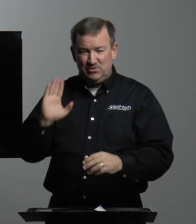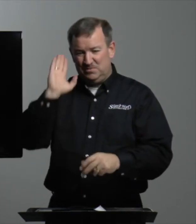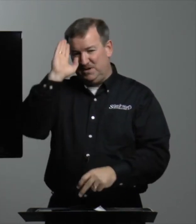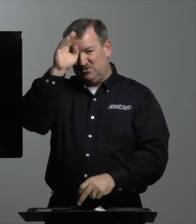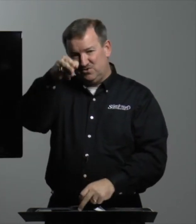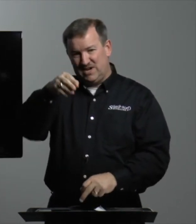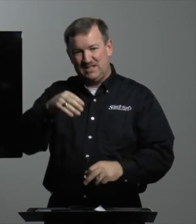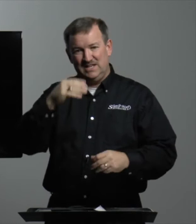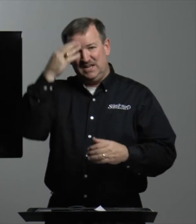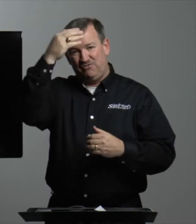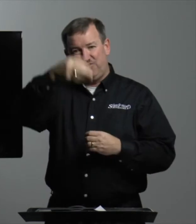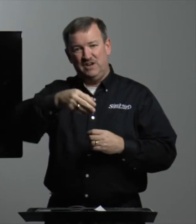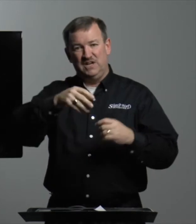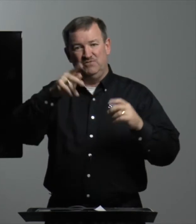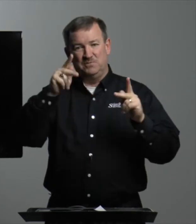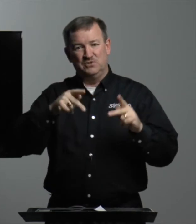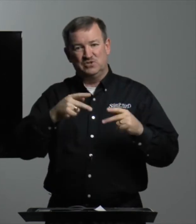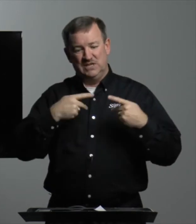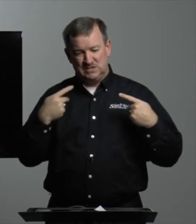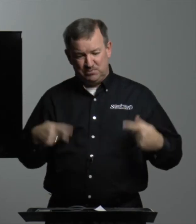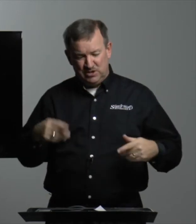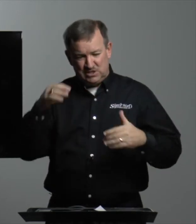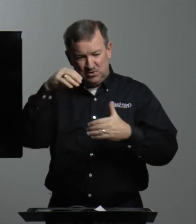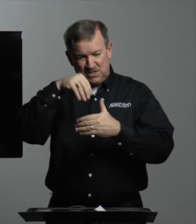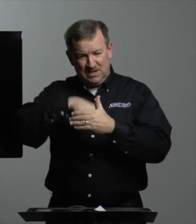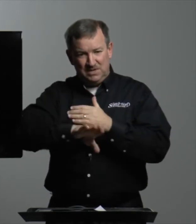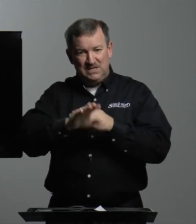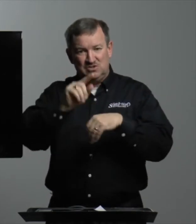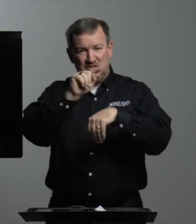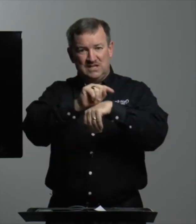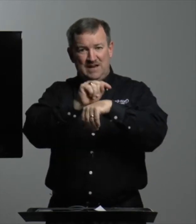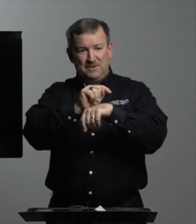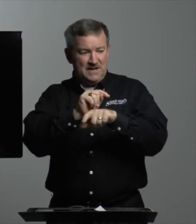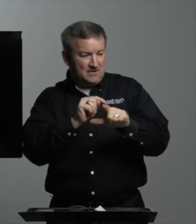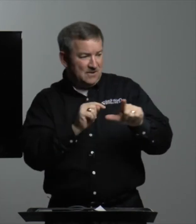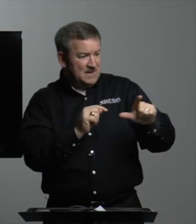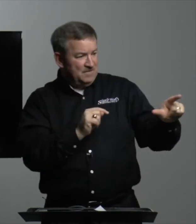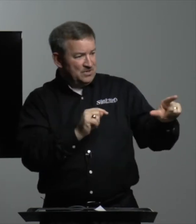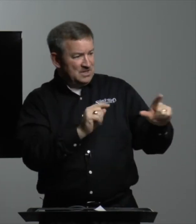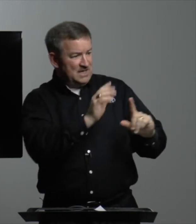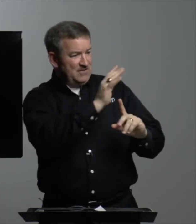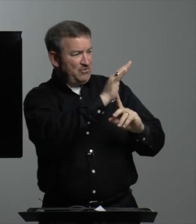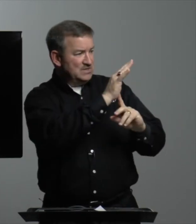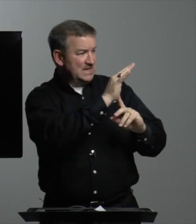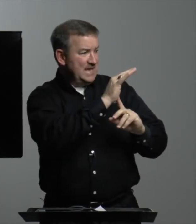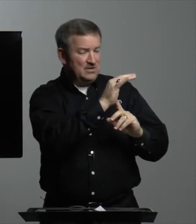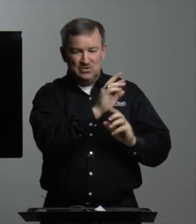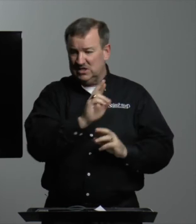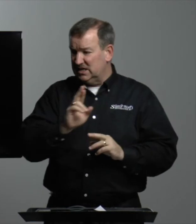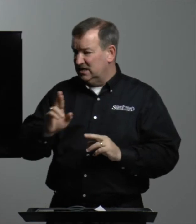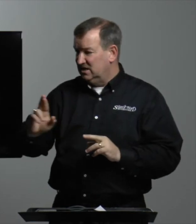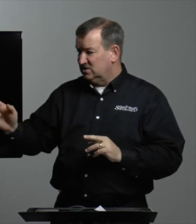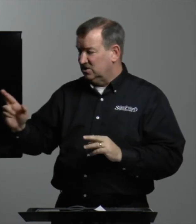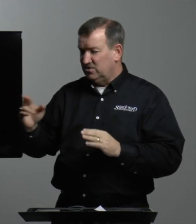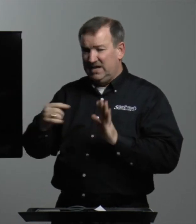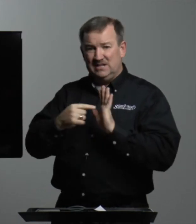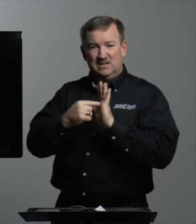thing would be directly in front of the person as the priest would come into the tabernacle. To the left was a candlestick. To the right,